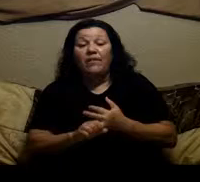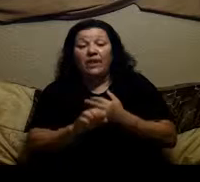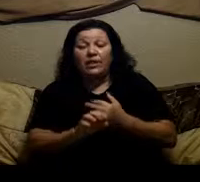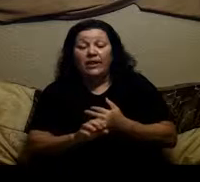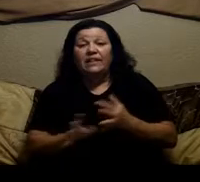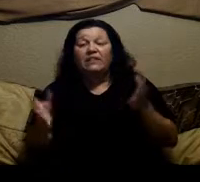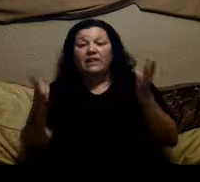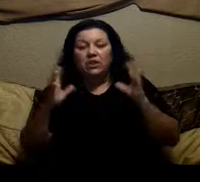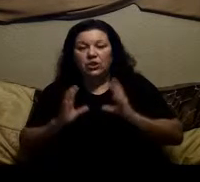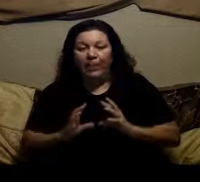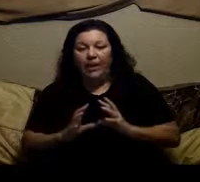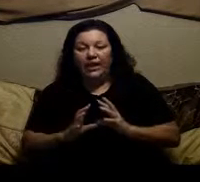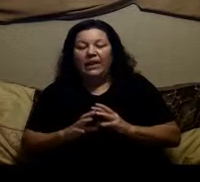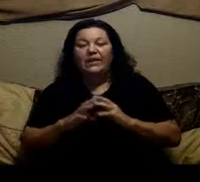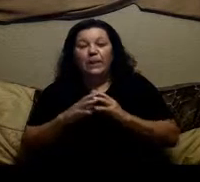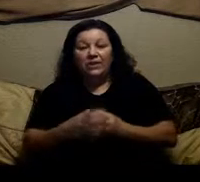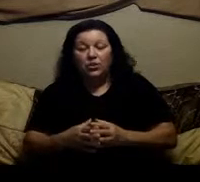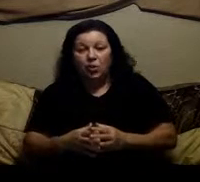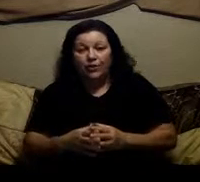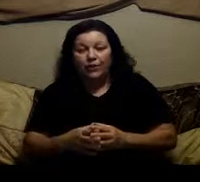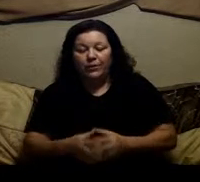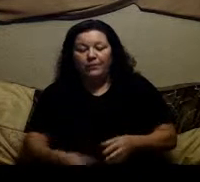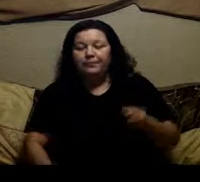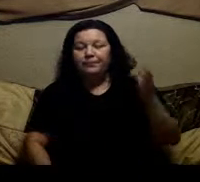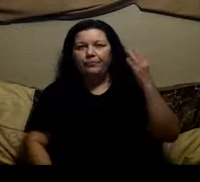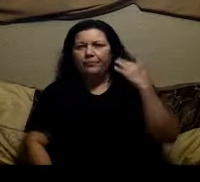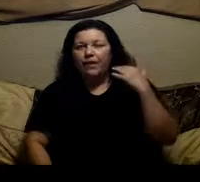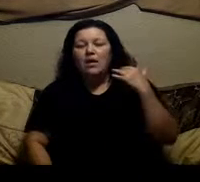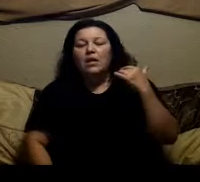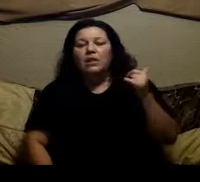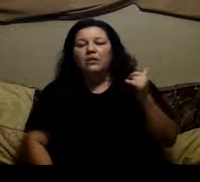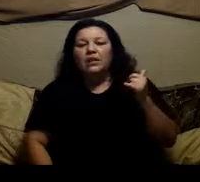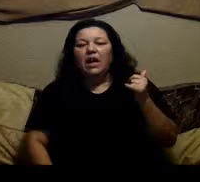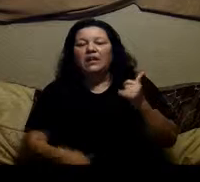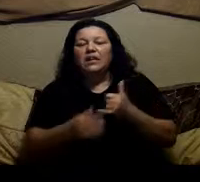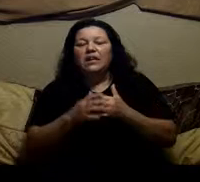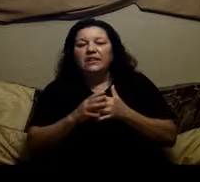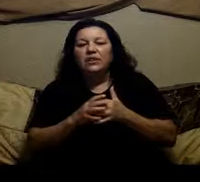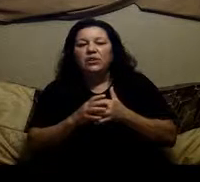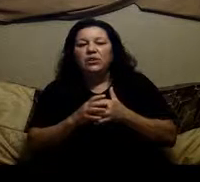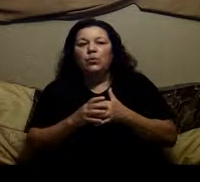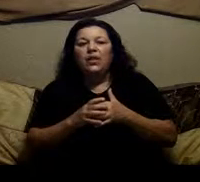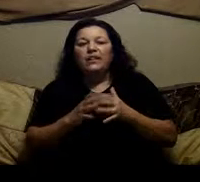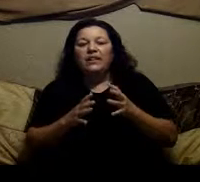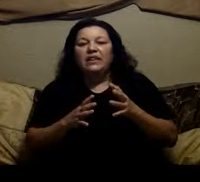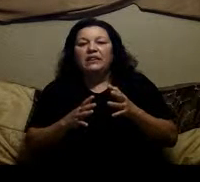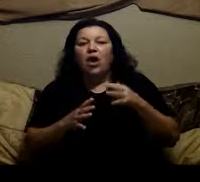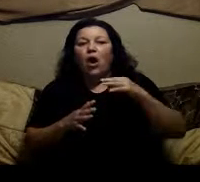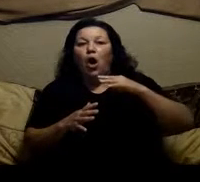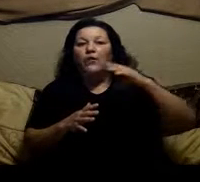all that uric acid into your body and expect it to work for you you cannot continue to eat all